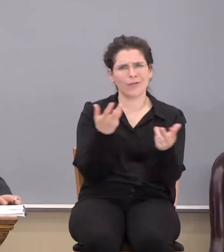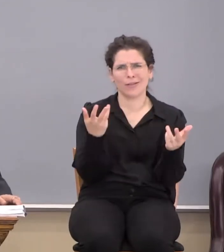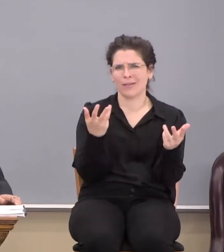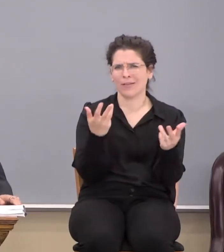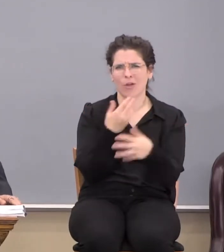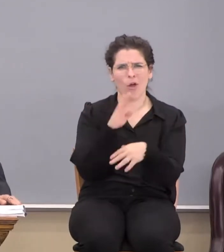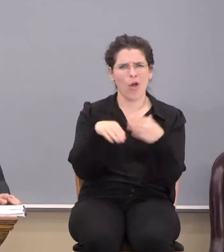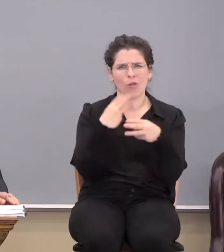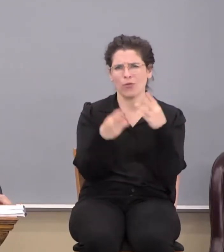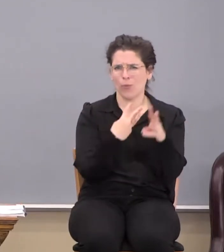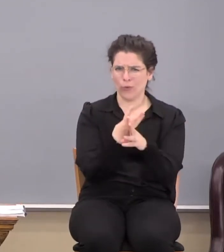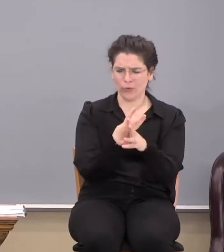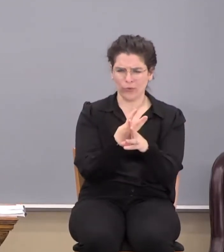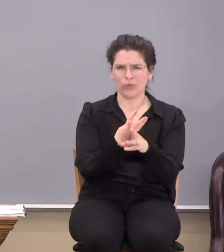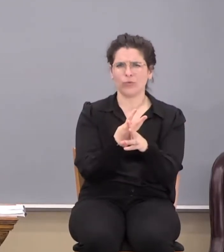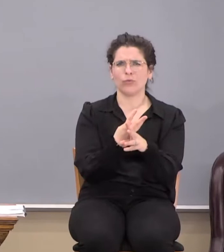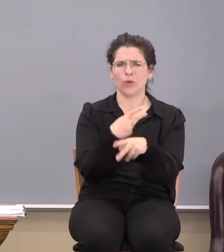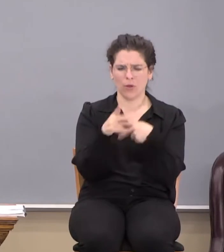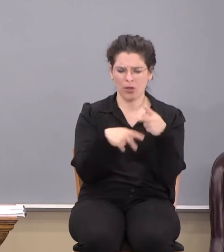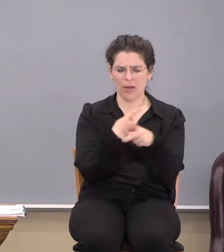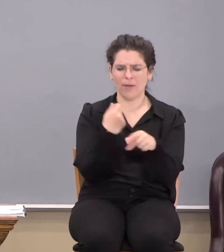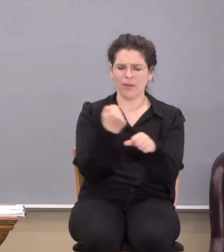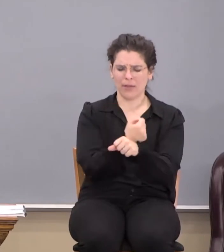All over the world, all kinds of fights.